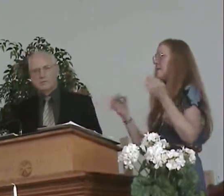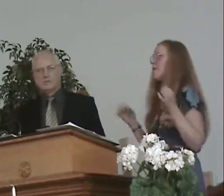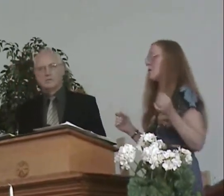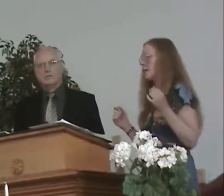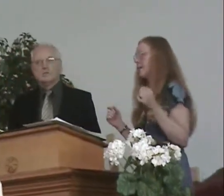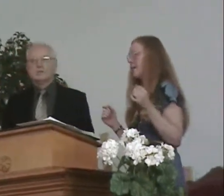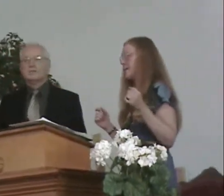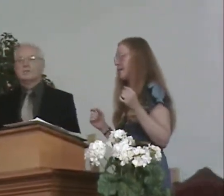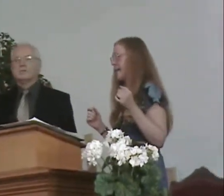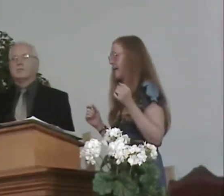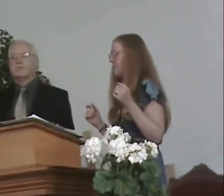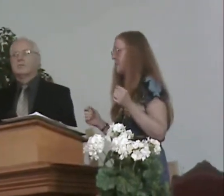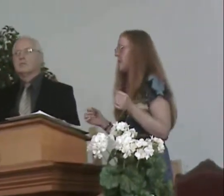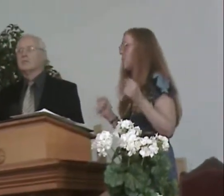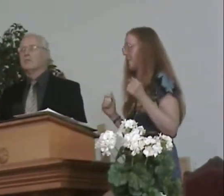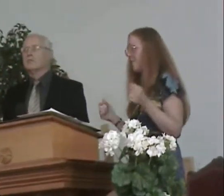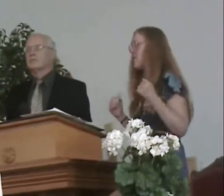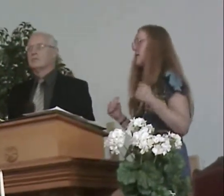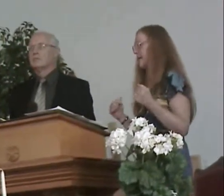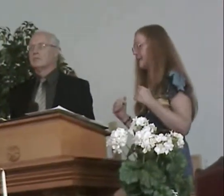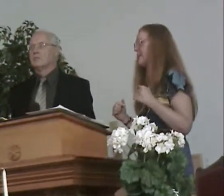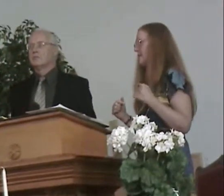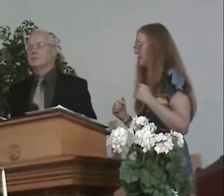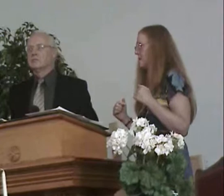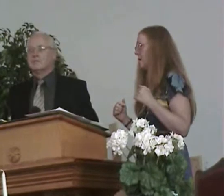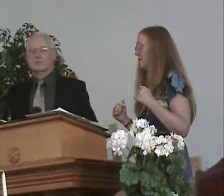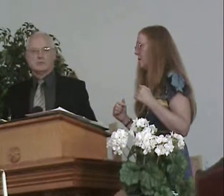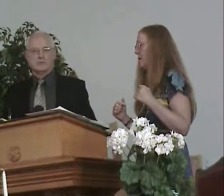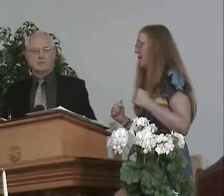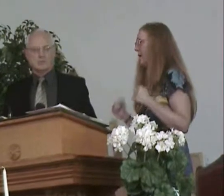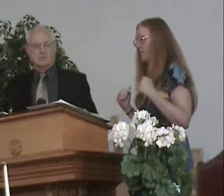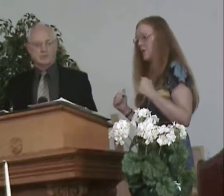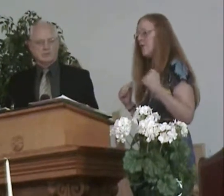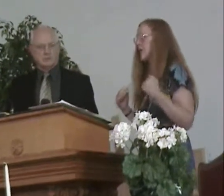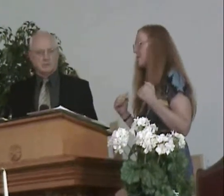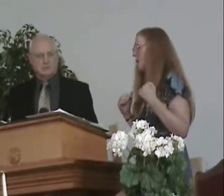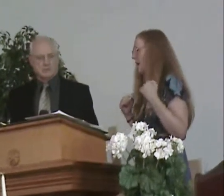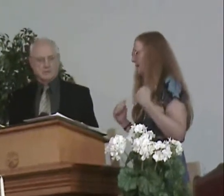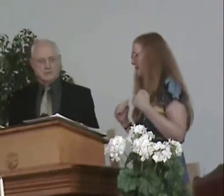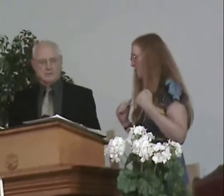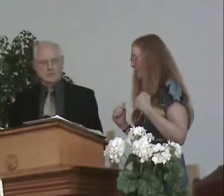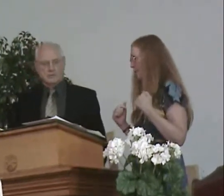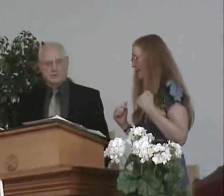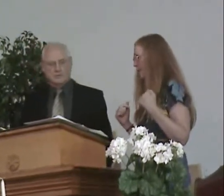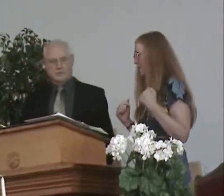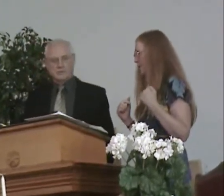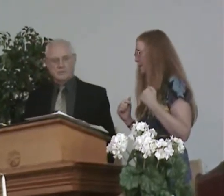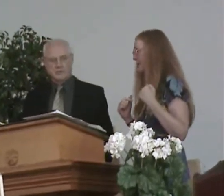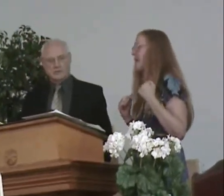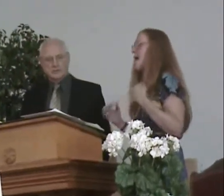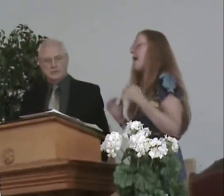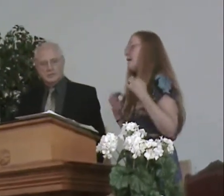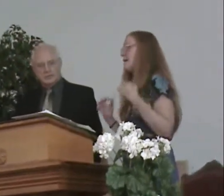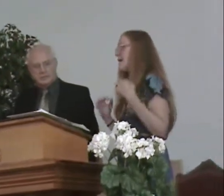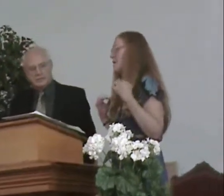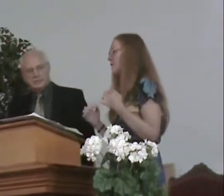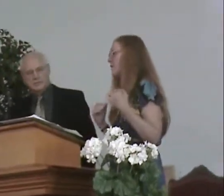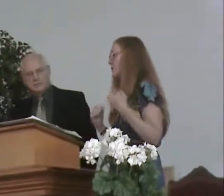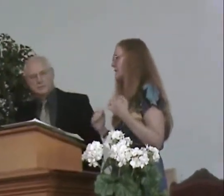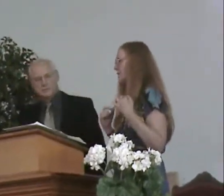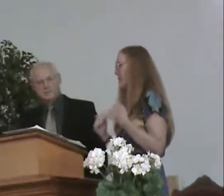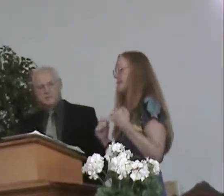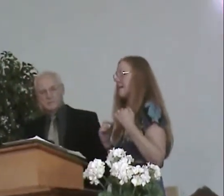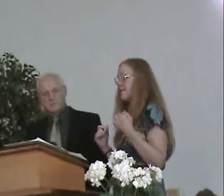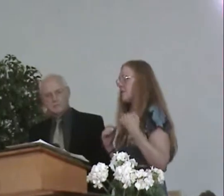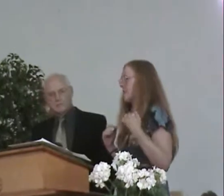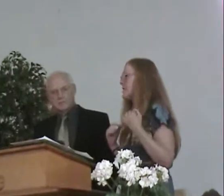when we start going back times, it will be very easy to stumble if we don't have our eyes focused on Jesus. And it's hard